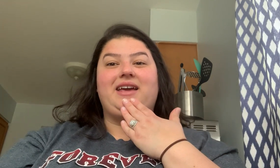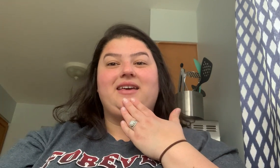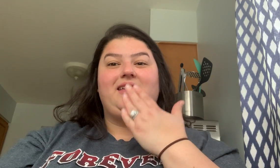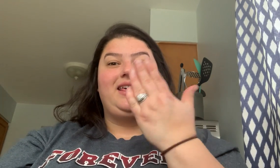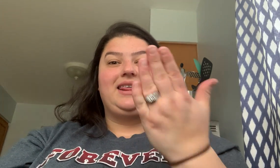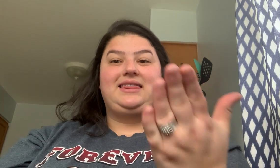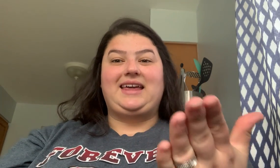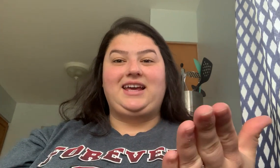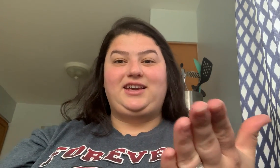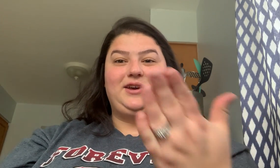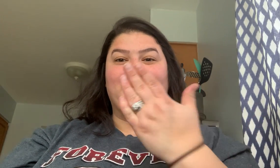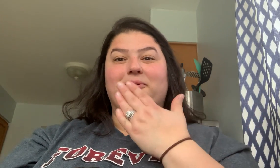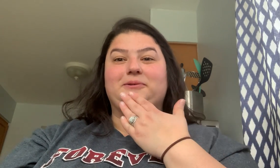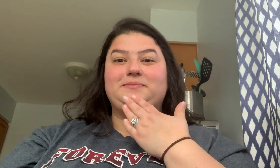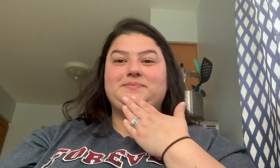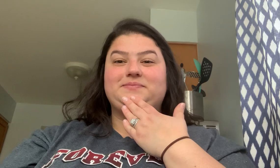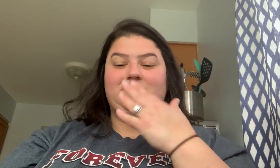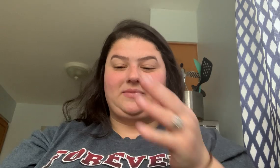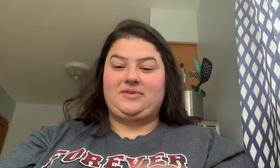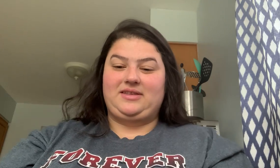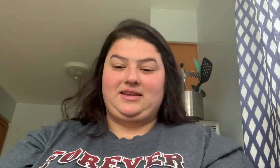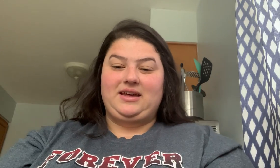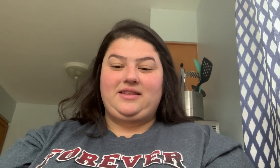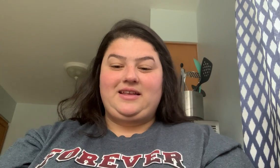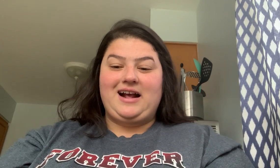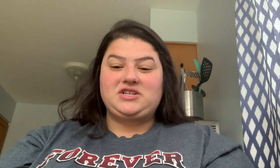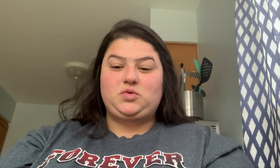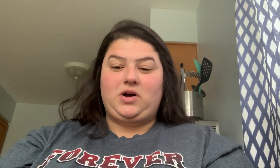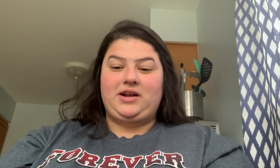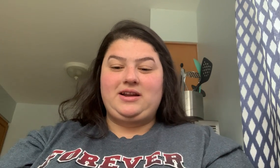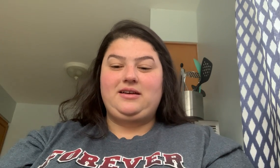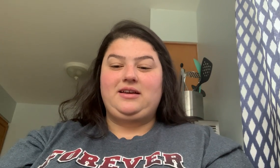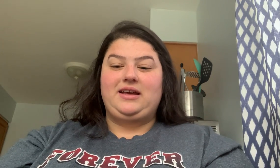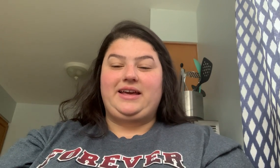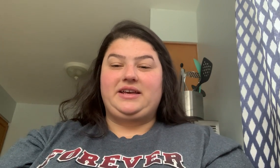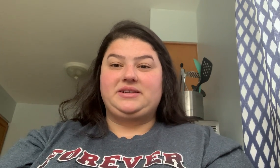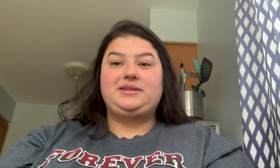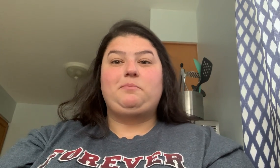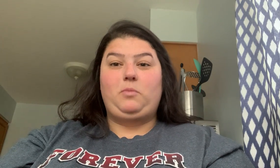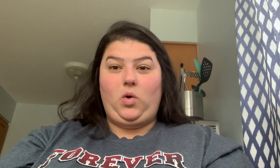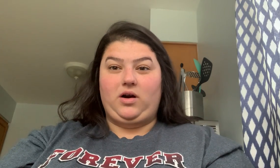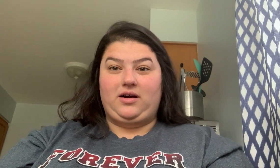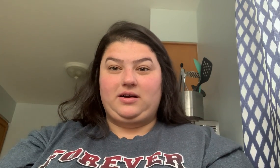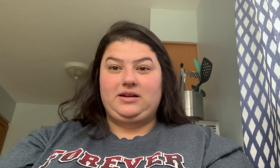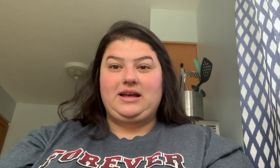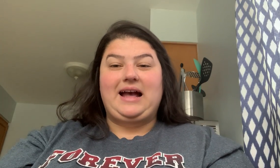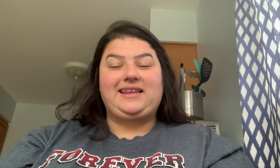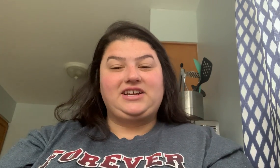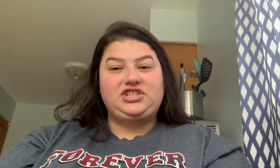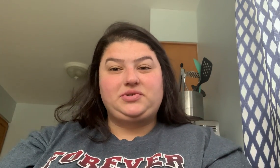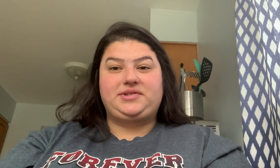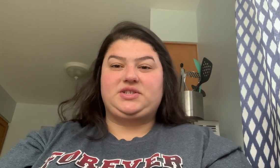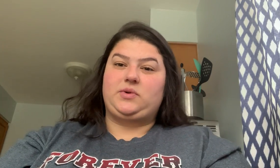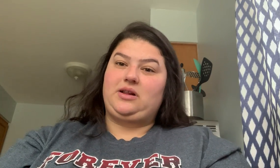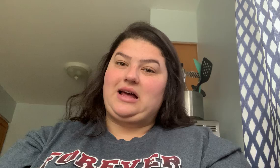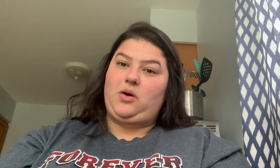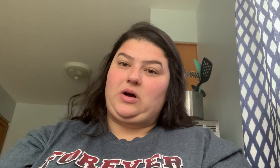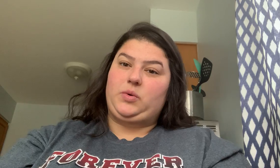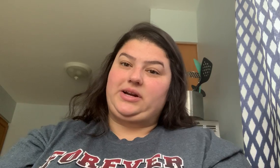thank you. The next one is more. I like to use this one a lot while we're